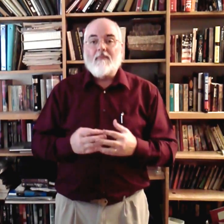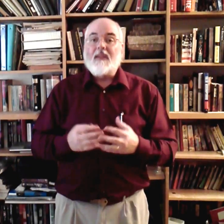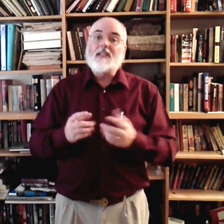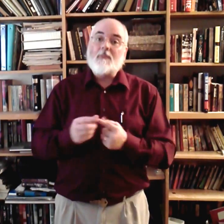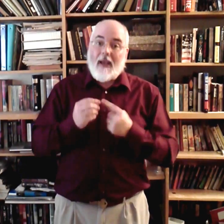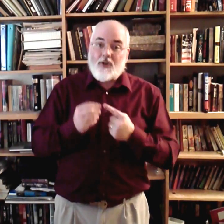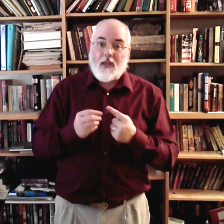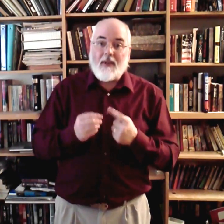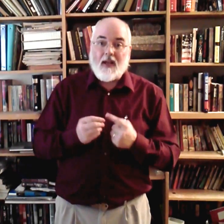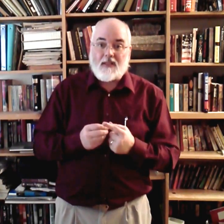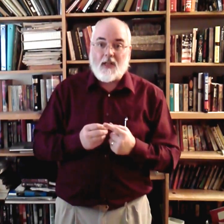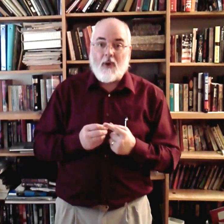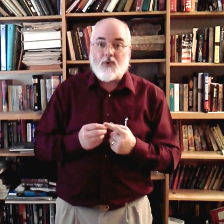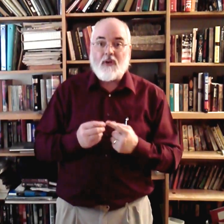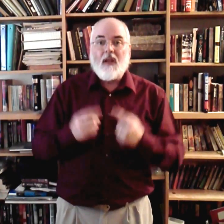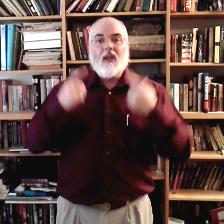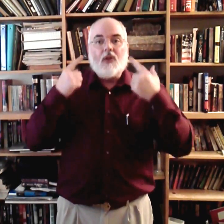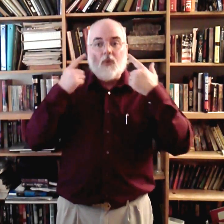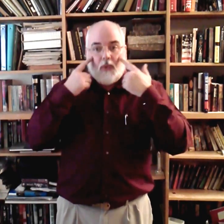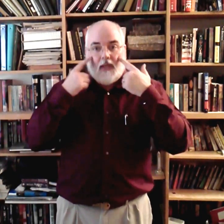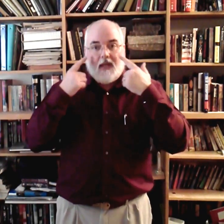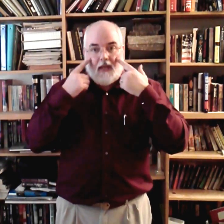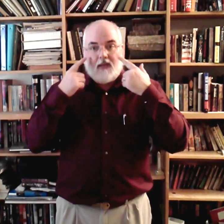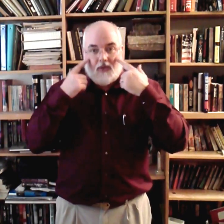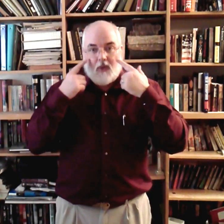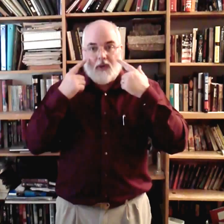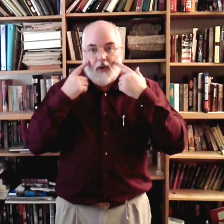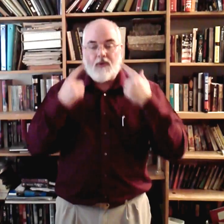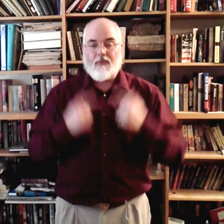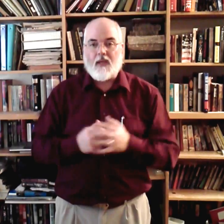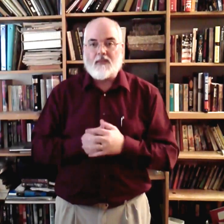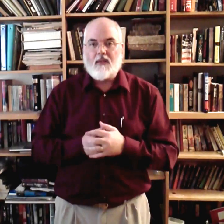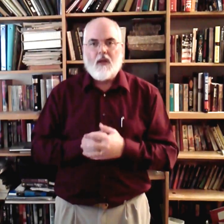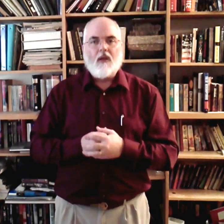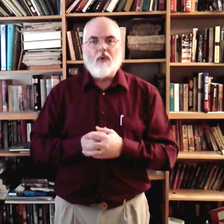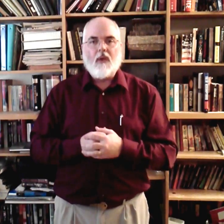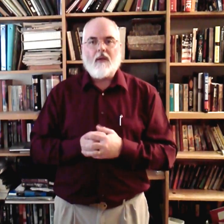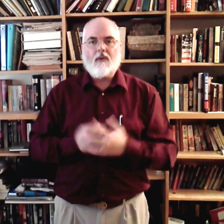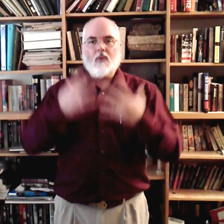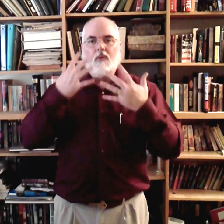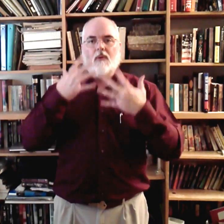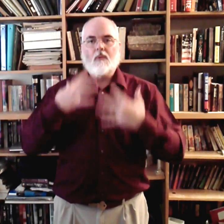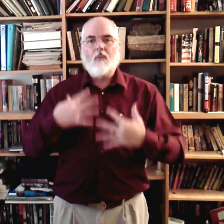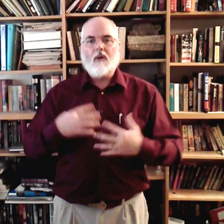Especially because it's an emotion. You really need to show it on your face. You can't do woe.